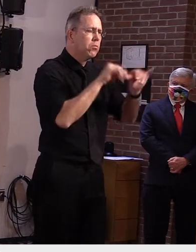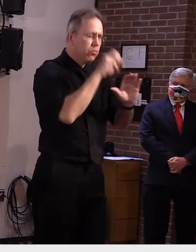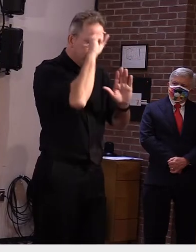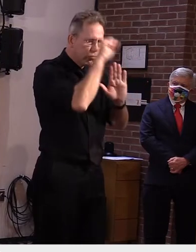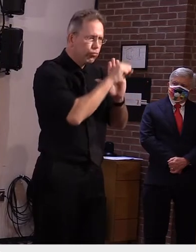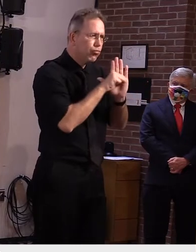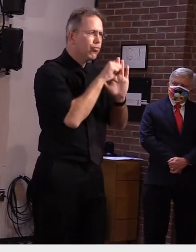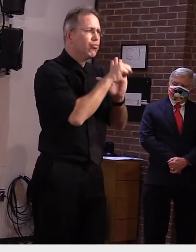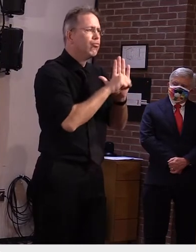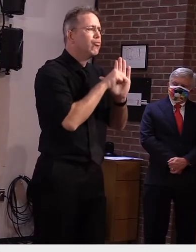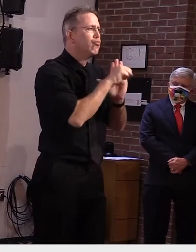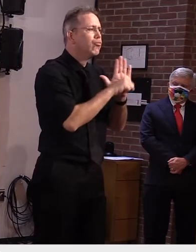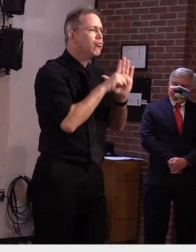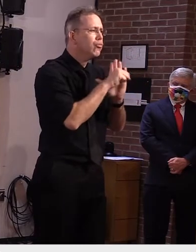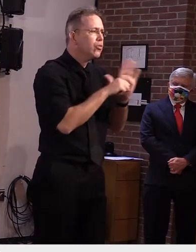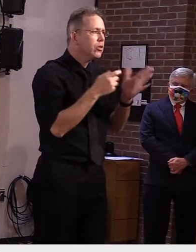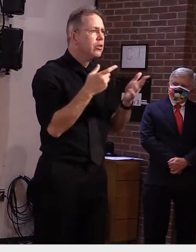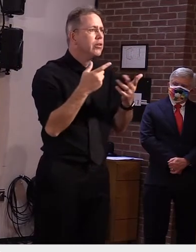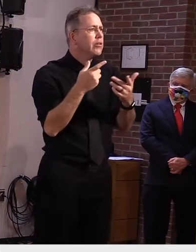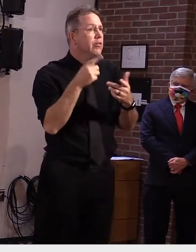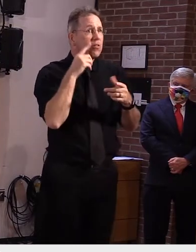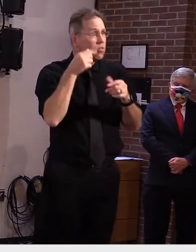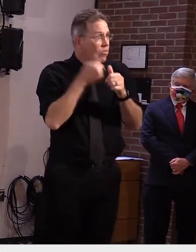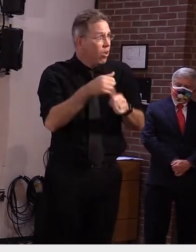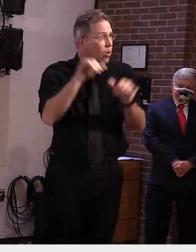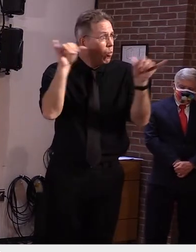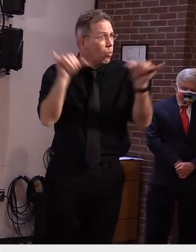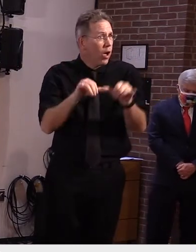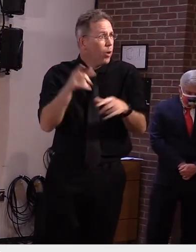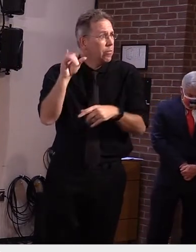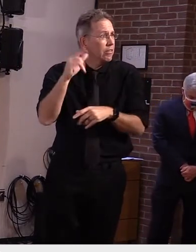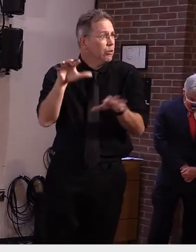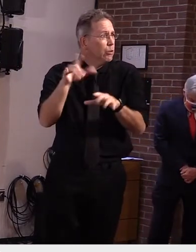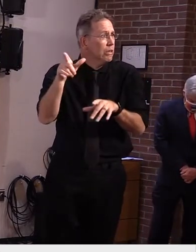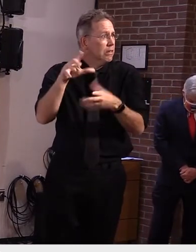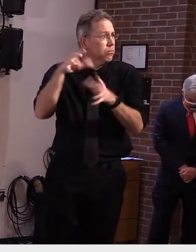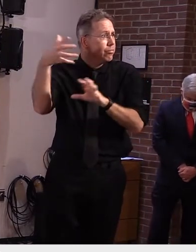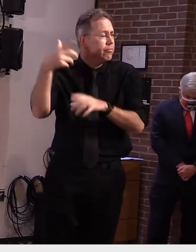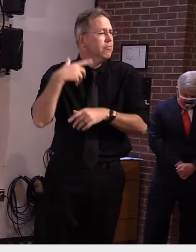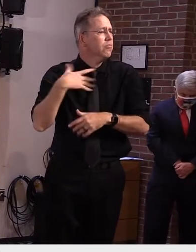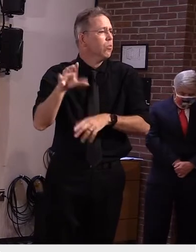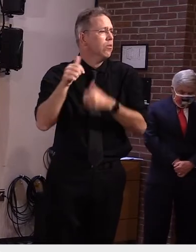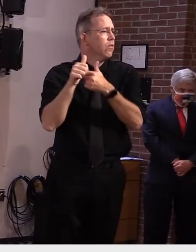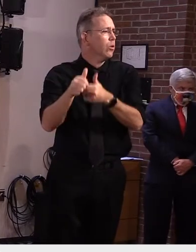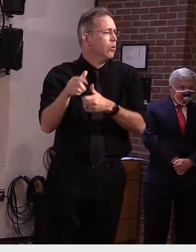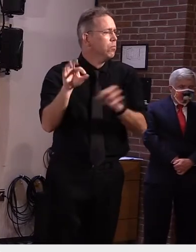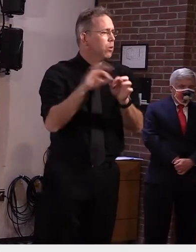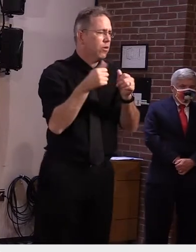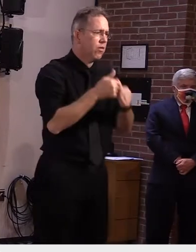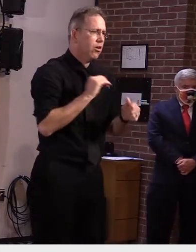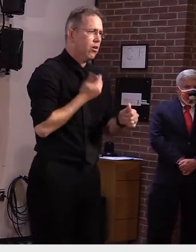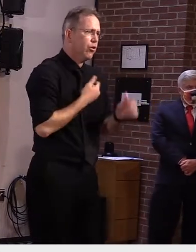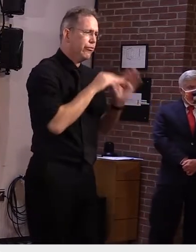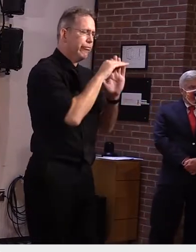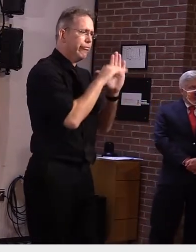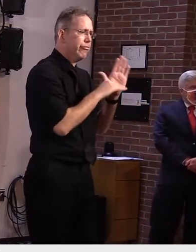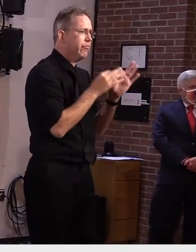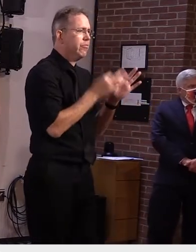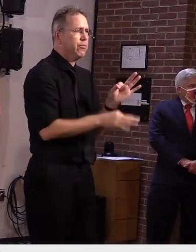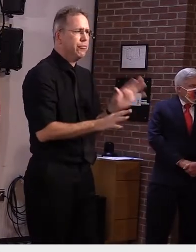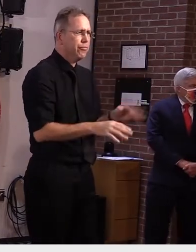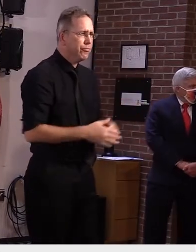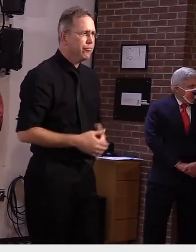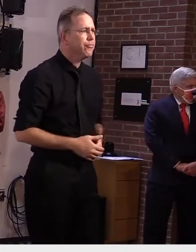across the country i have a lot of faith in vermonters thank you andrew mcgregor the caledonian